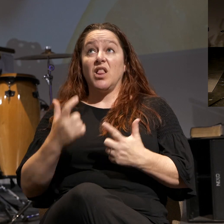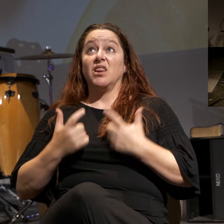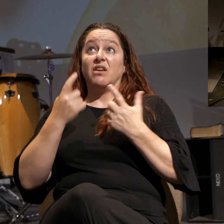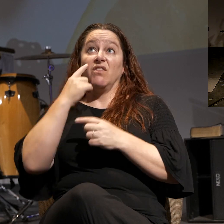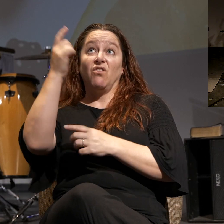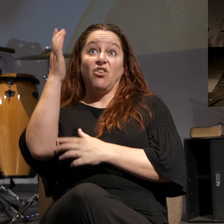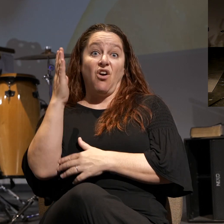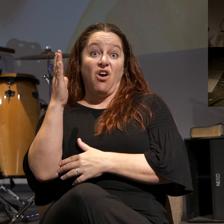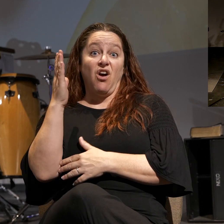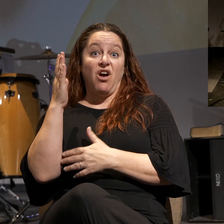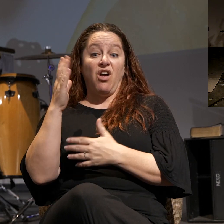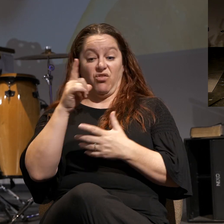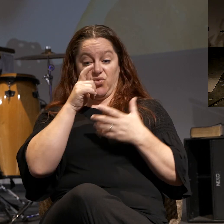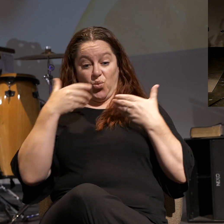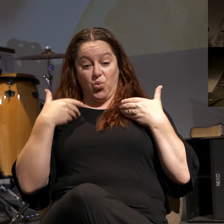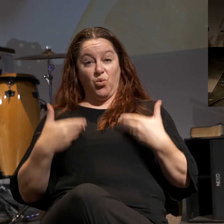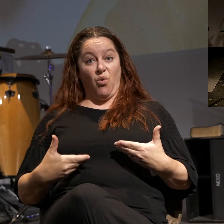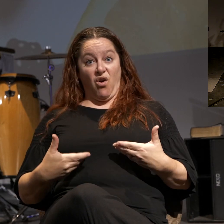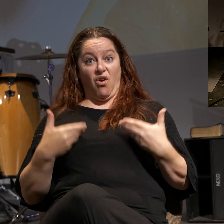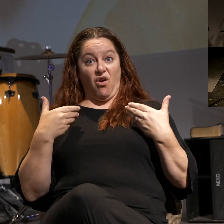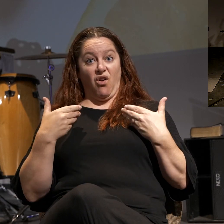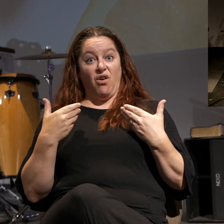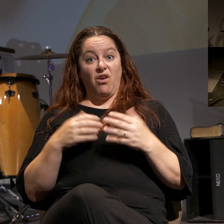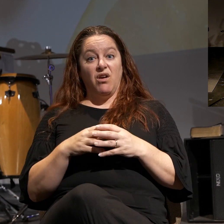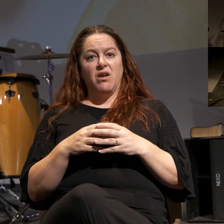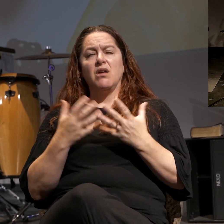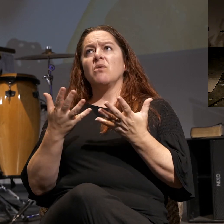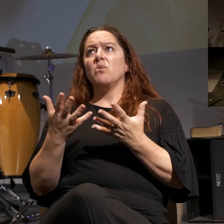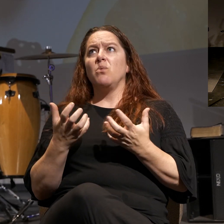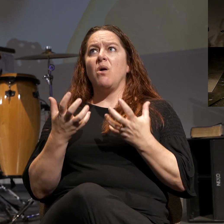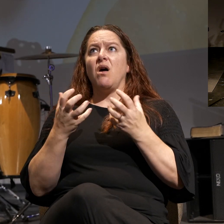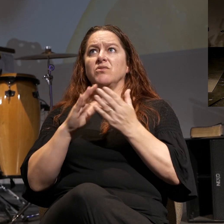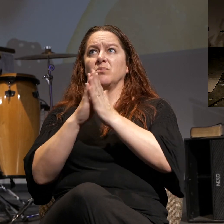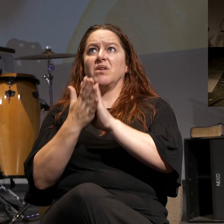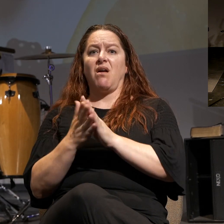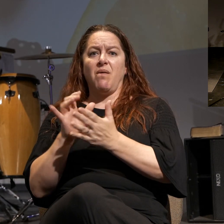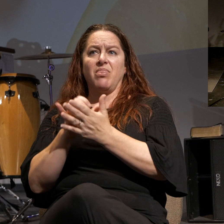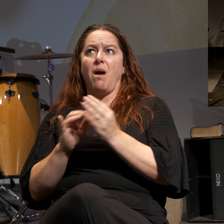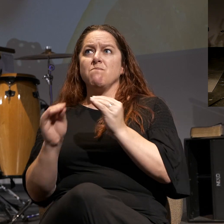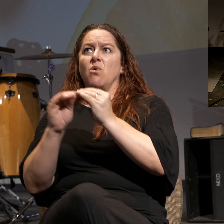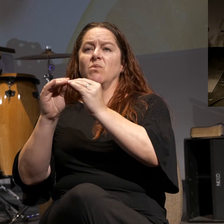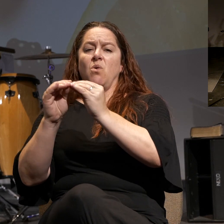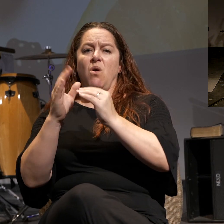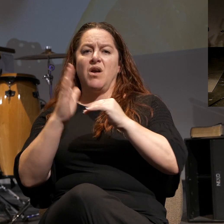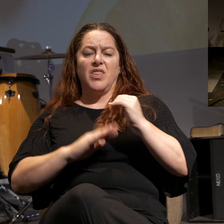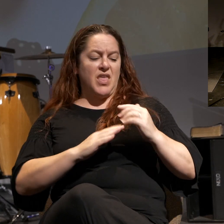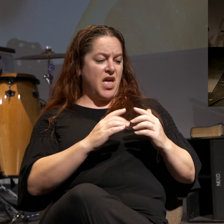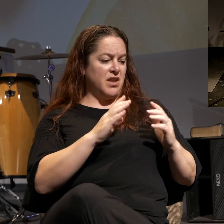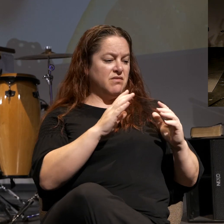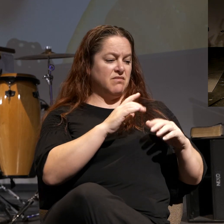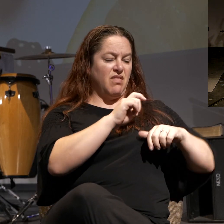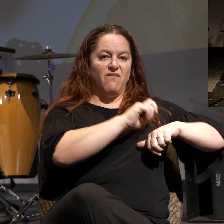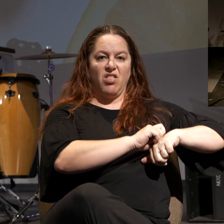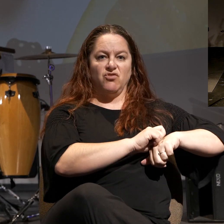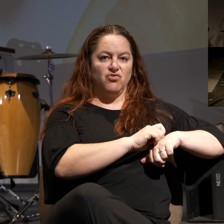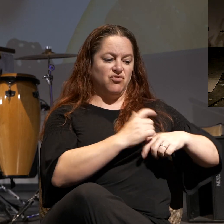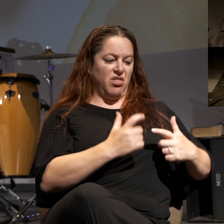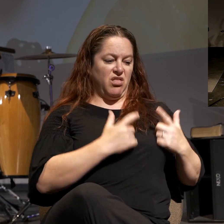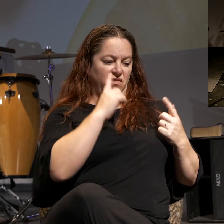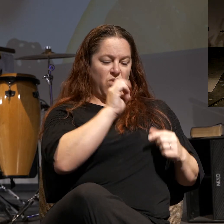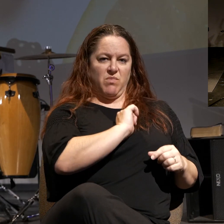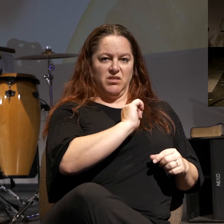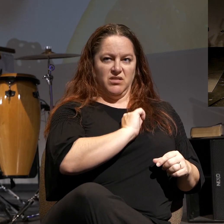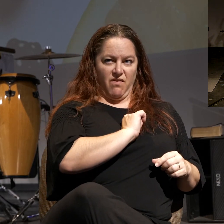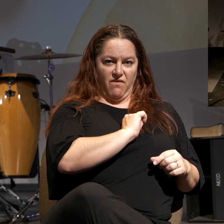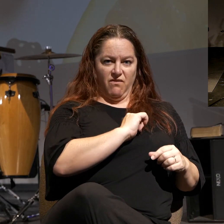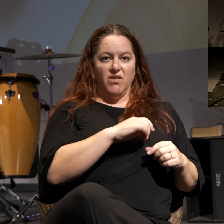God are who you are and want to be more than the desires of the flesh, living for yourself. So when